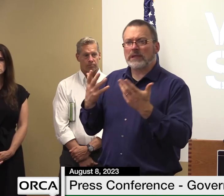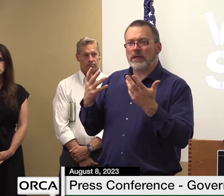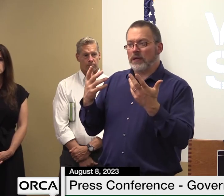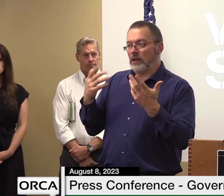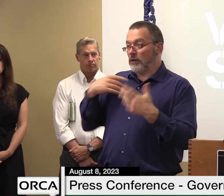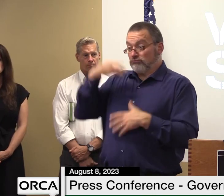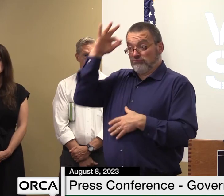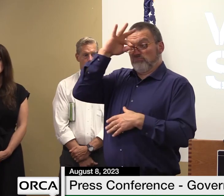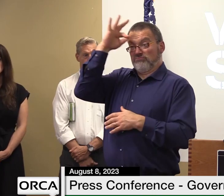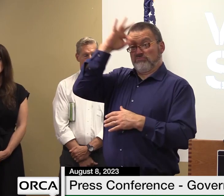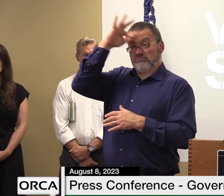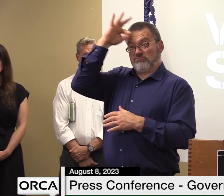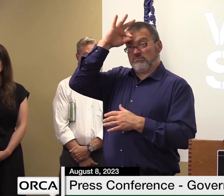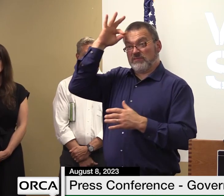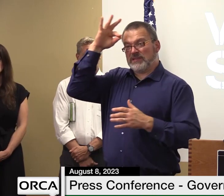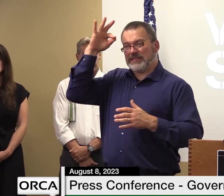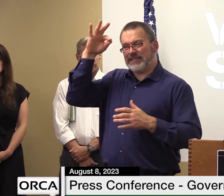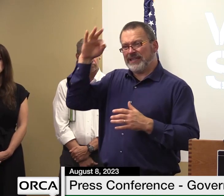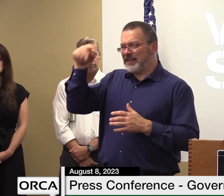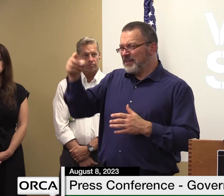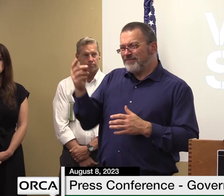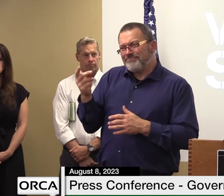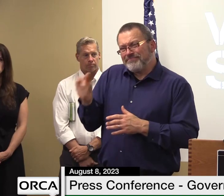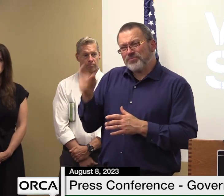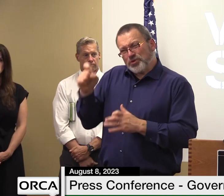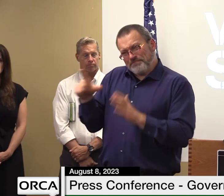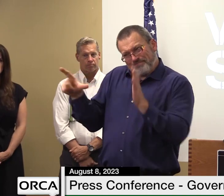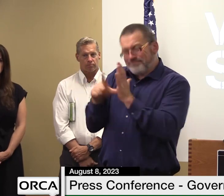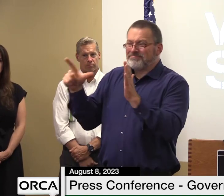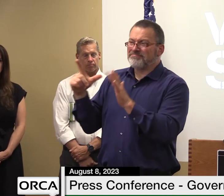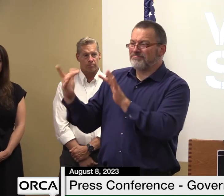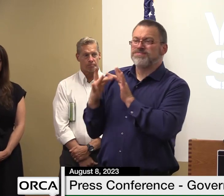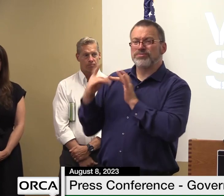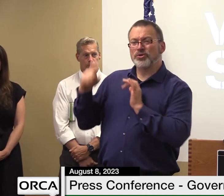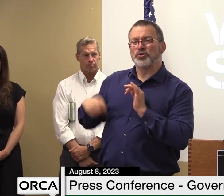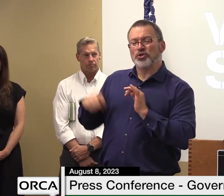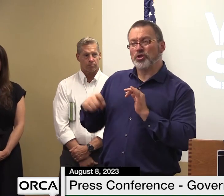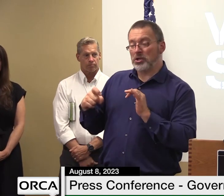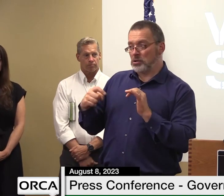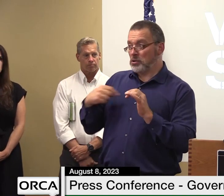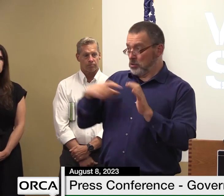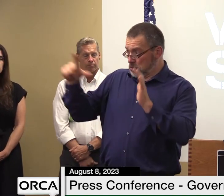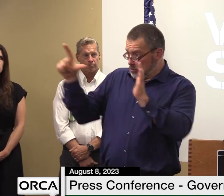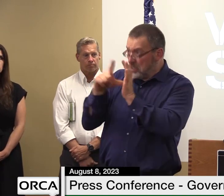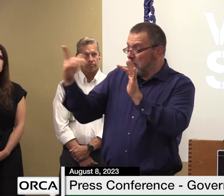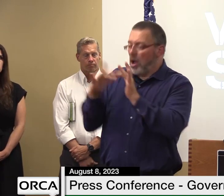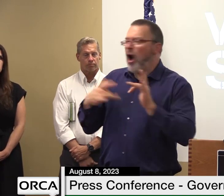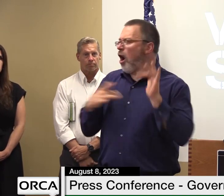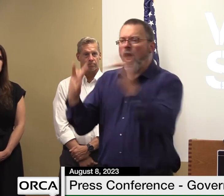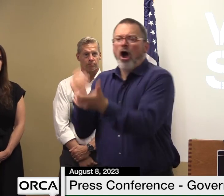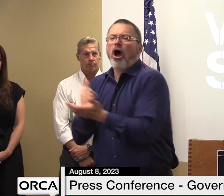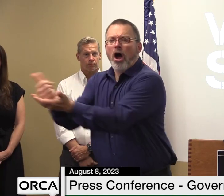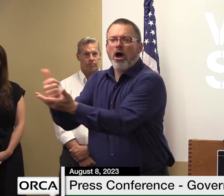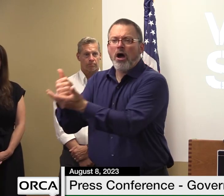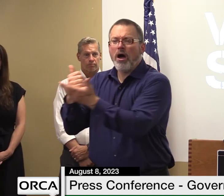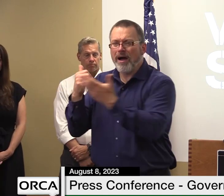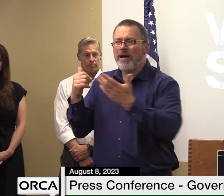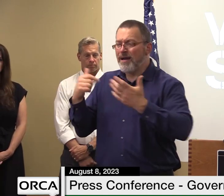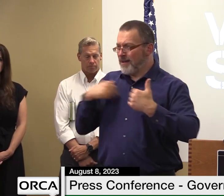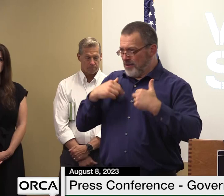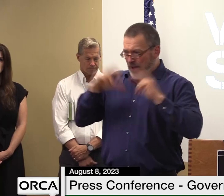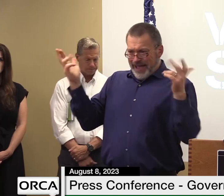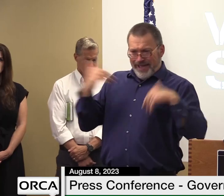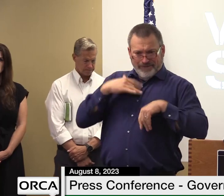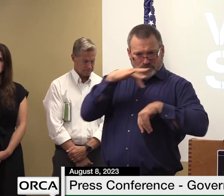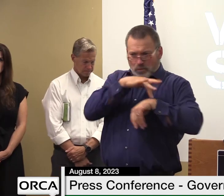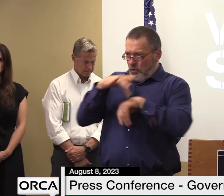then they should have contacted us to help them so that we can answer the calls and we could put resources in to make sure we're getting